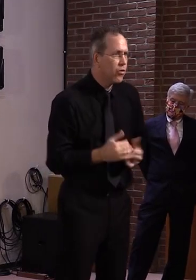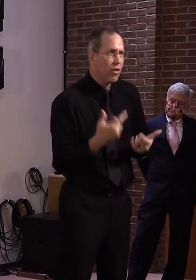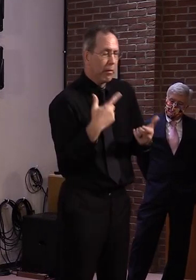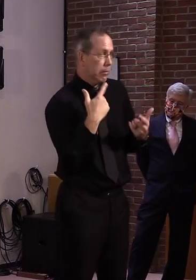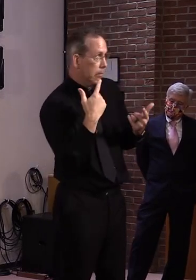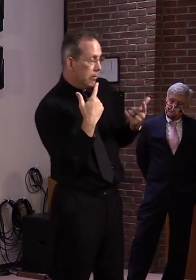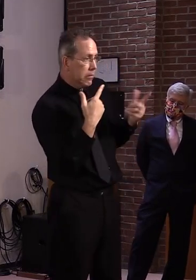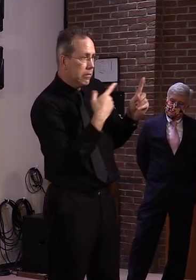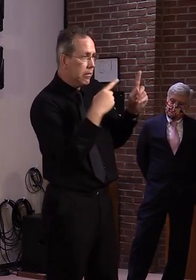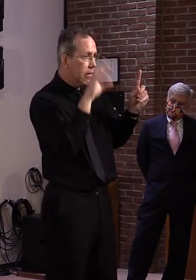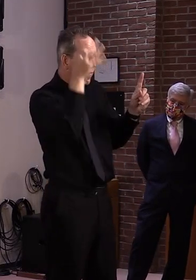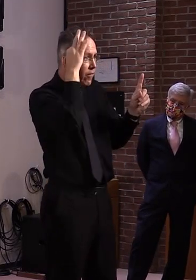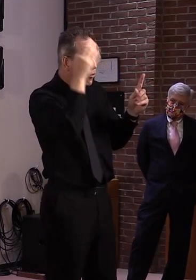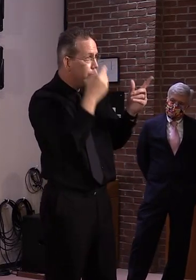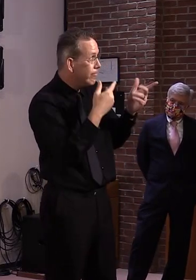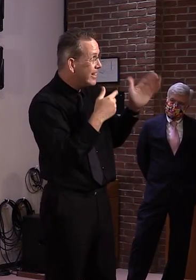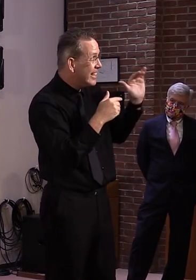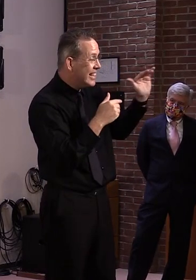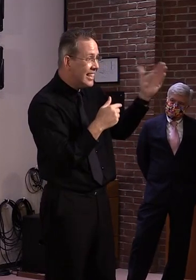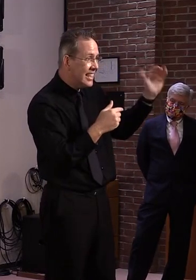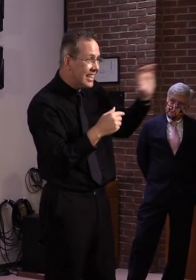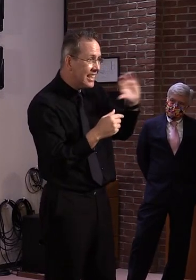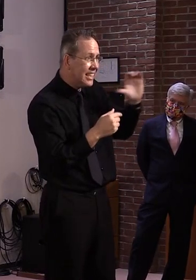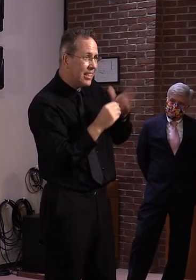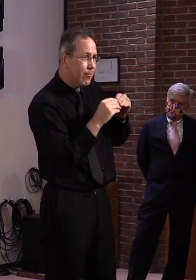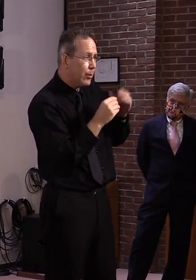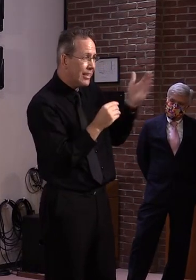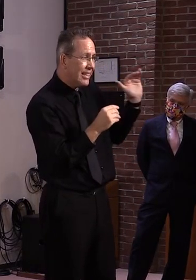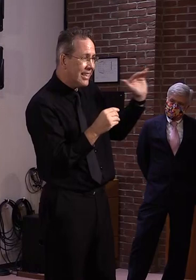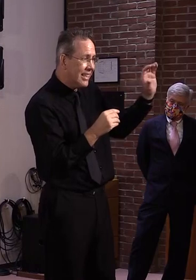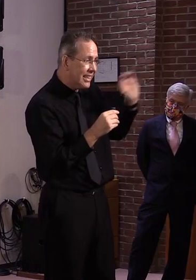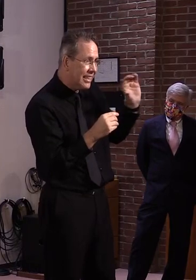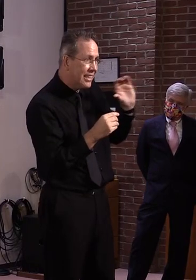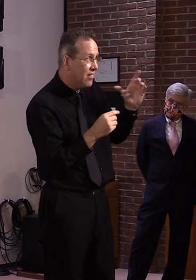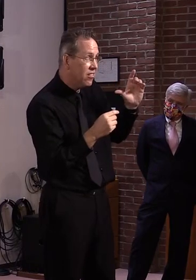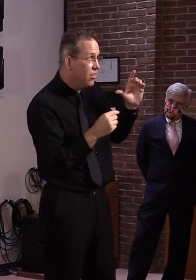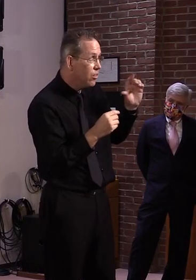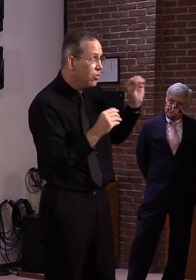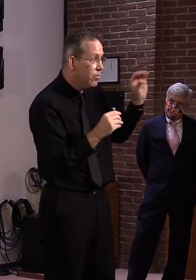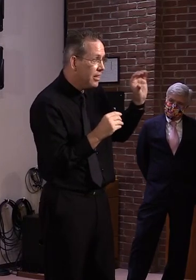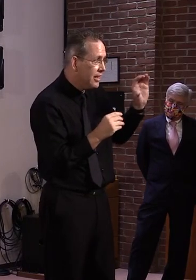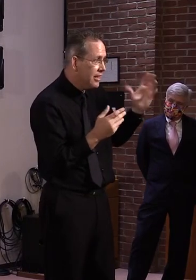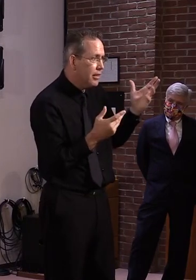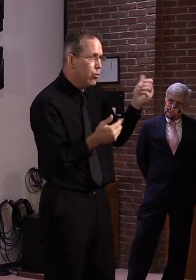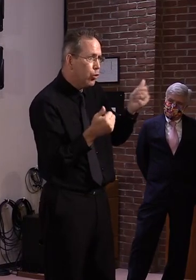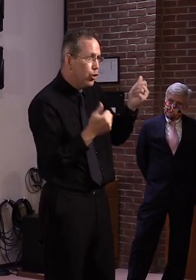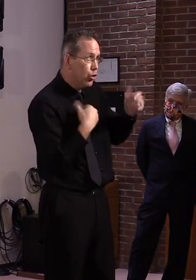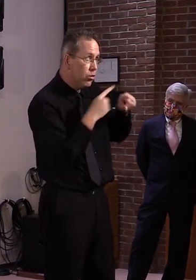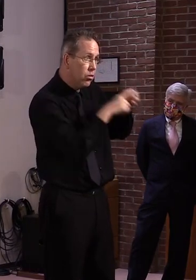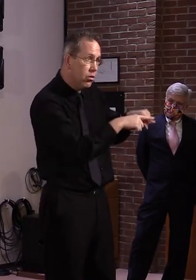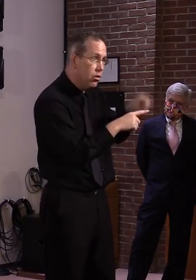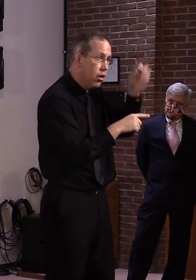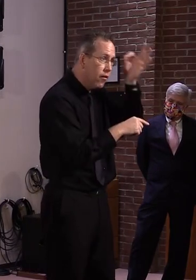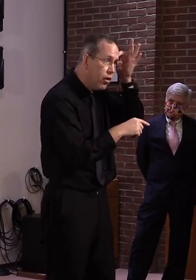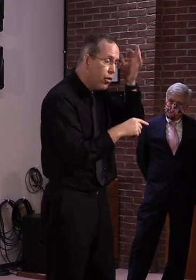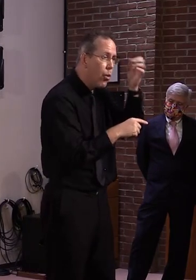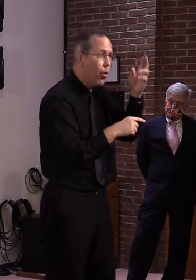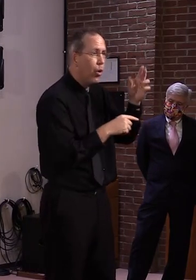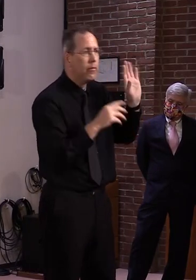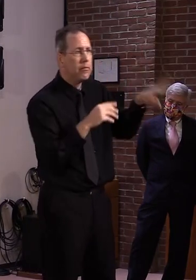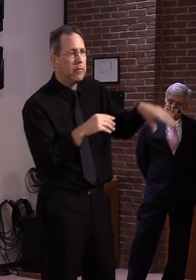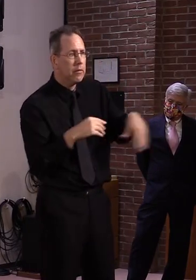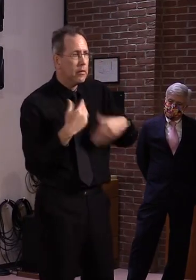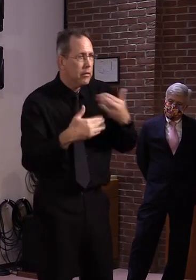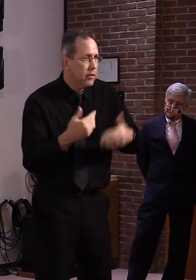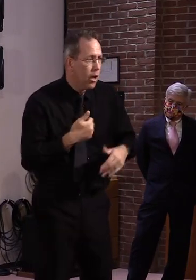there's any more money that is going to be coming from the federal government. And and then just see what our need is at that point. We'll have a better